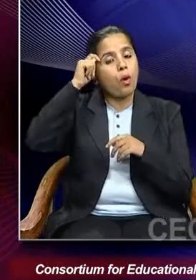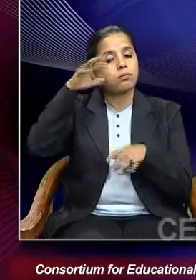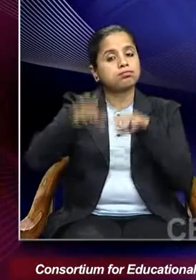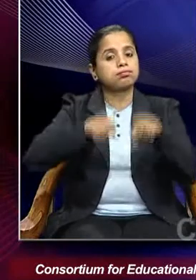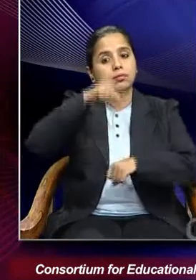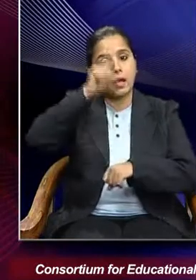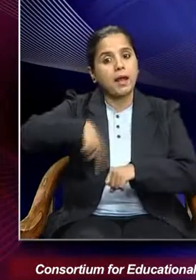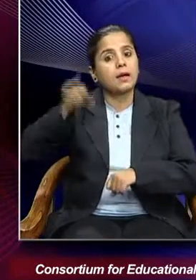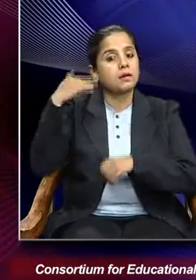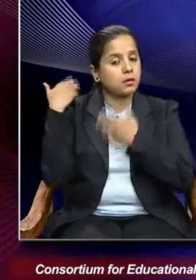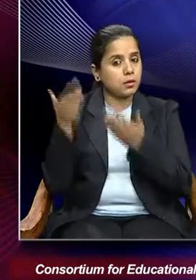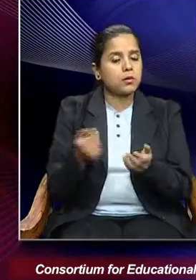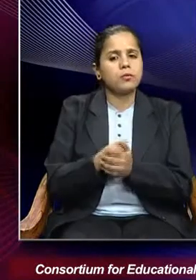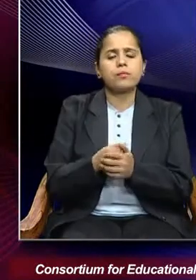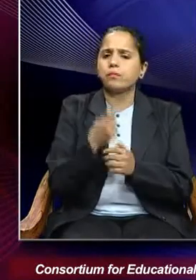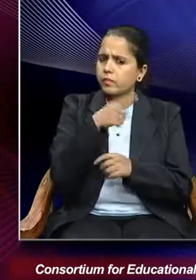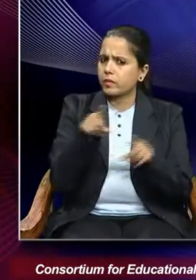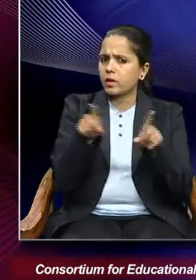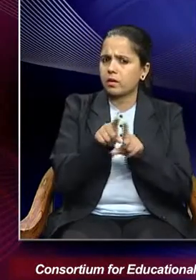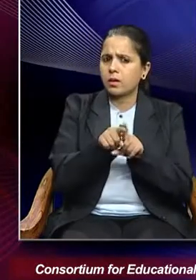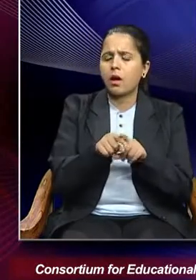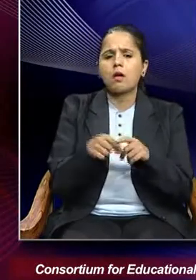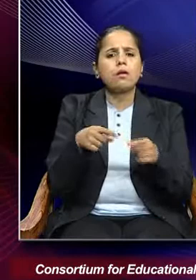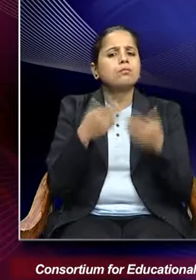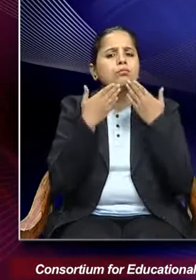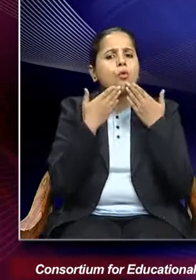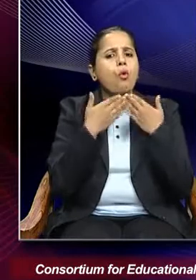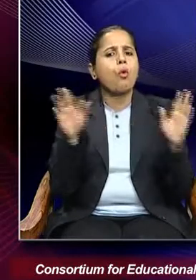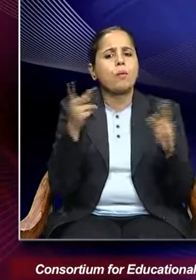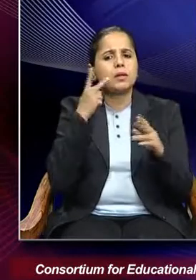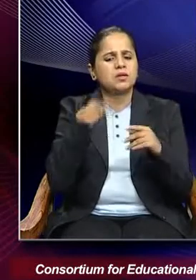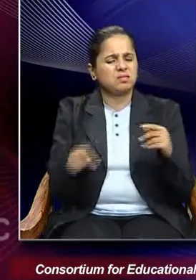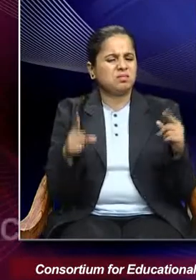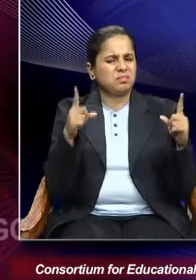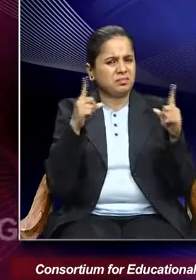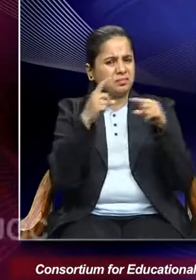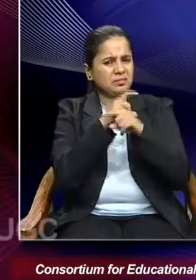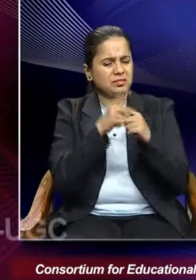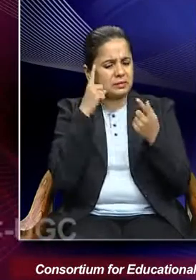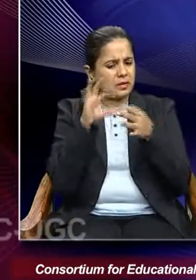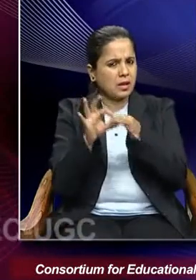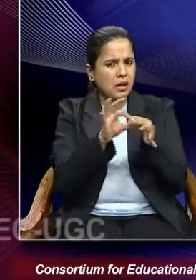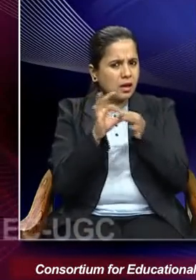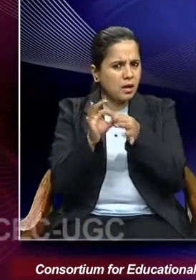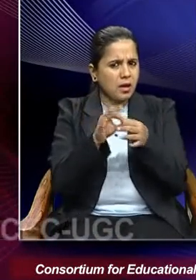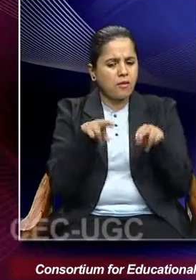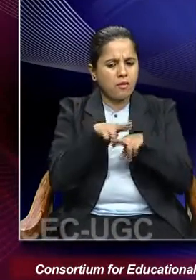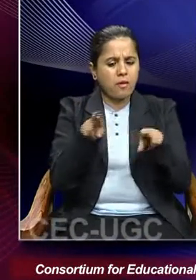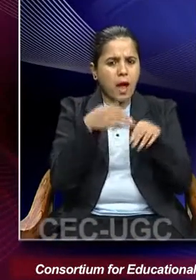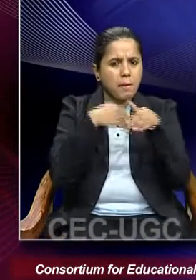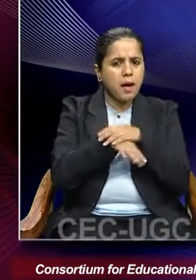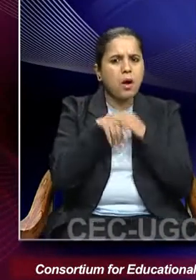It also reveals complexity of relations within the family,